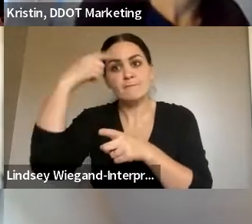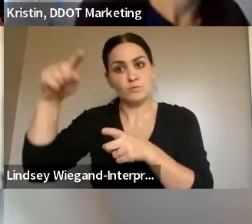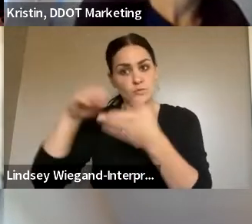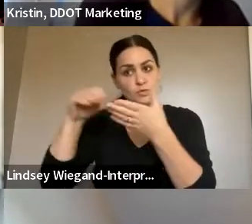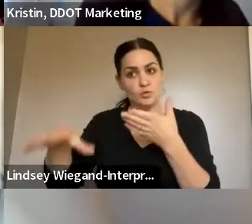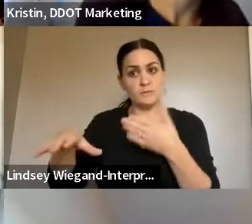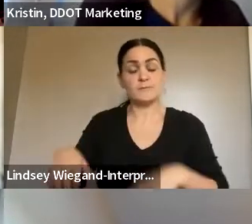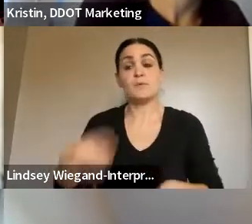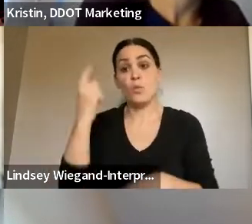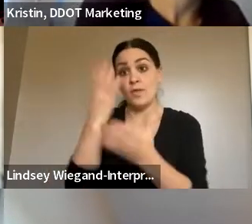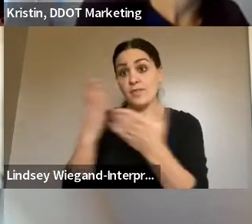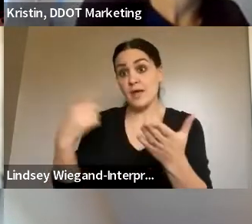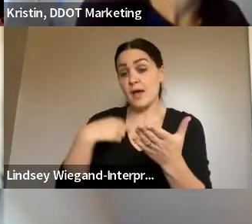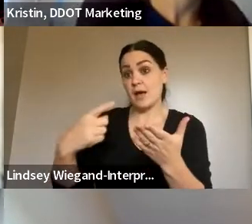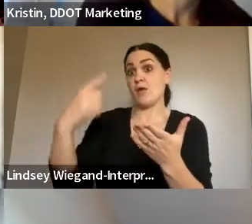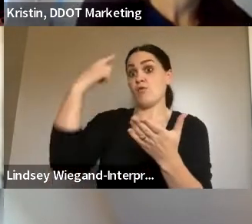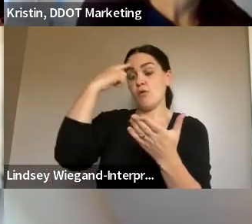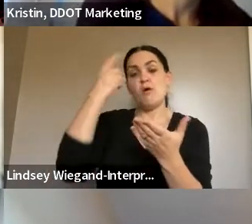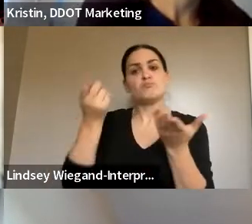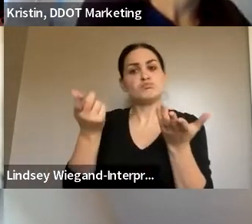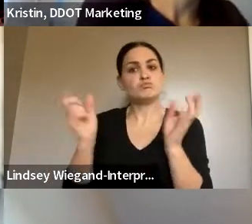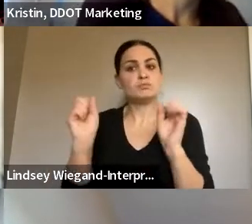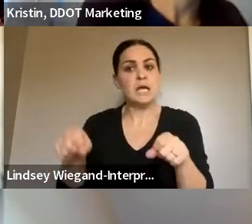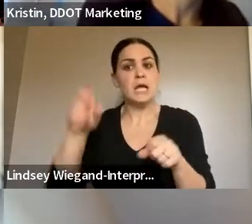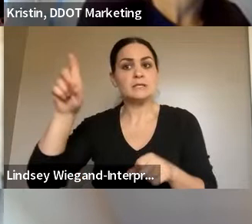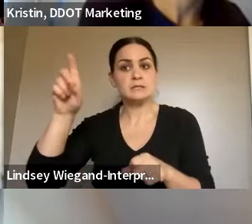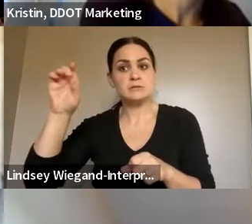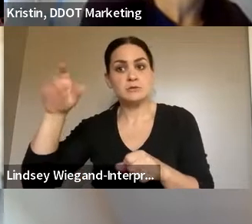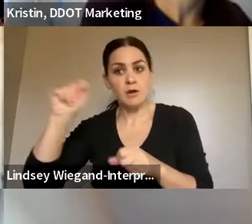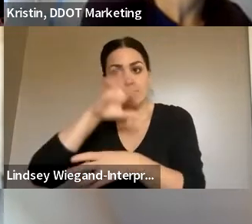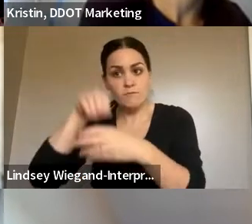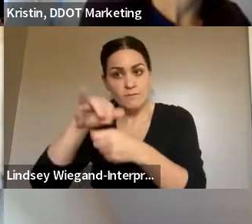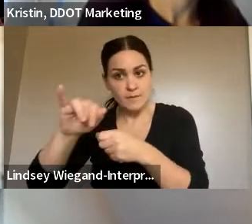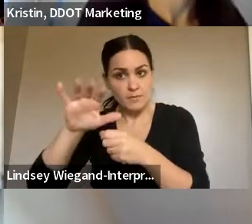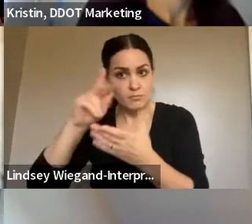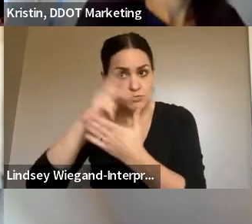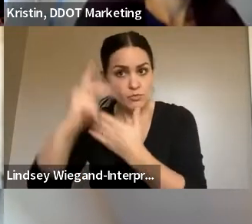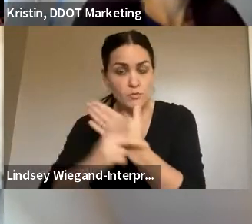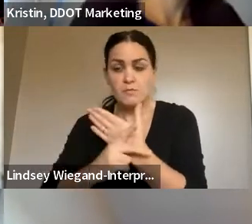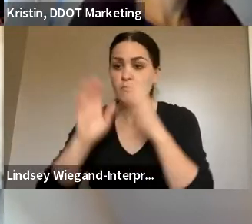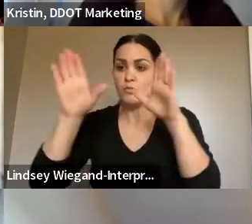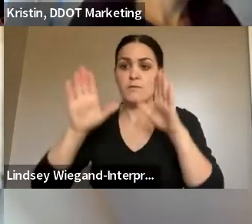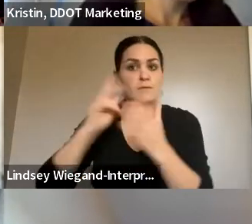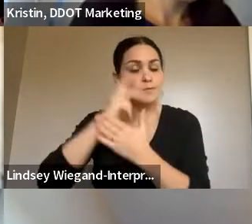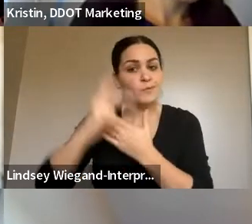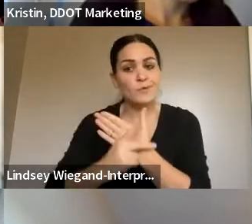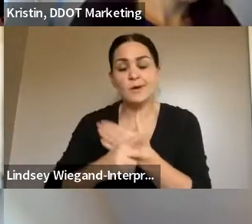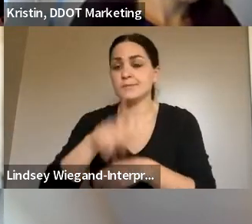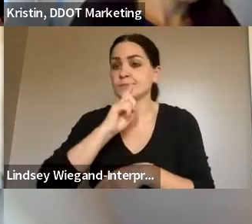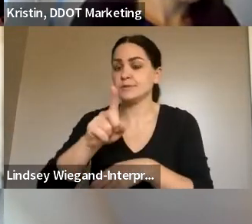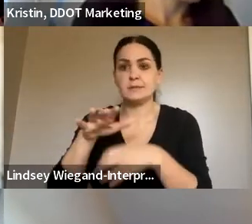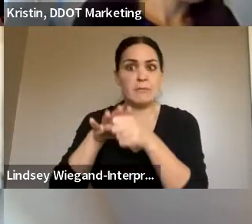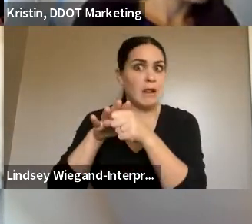getting DDOT involved with this program. It's a wonderful program. There's plenty of room.